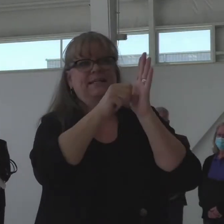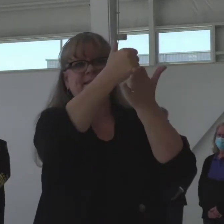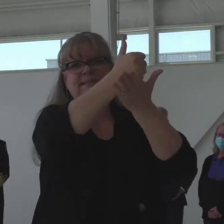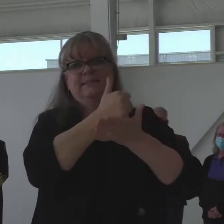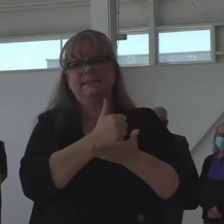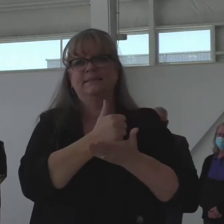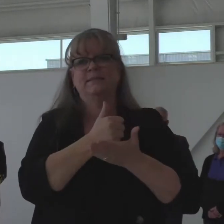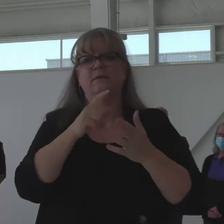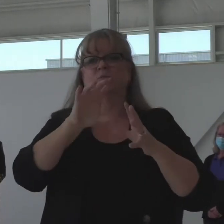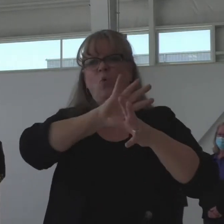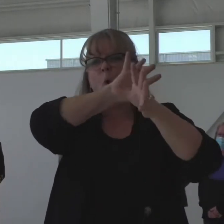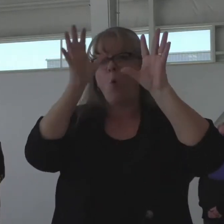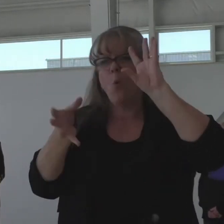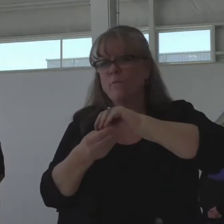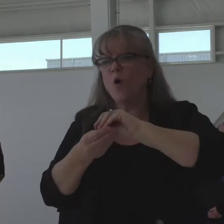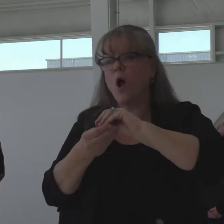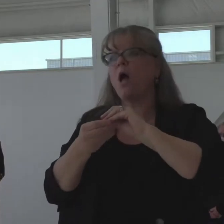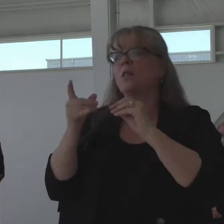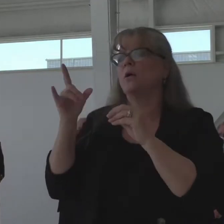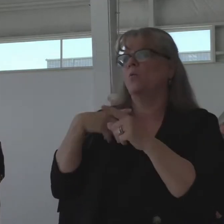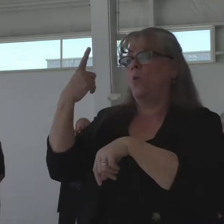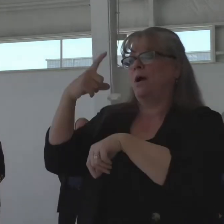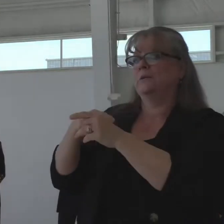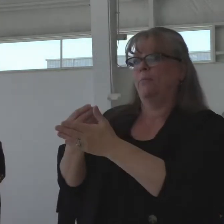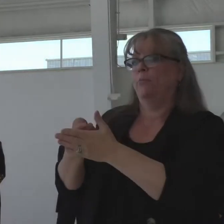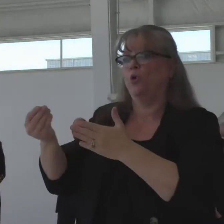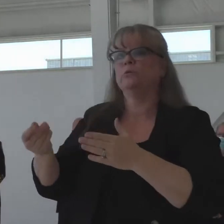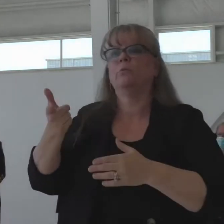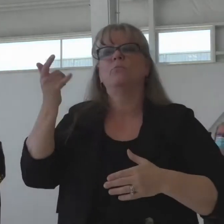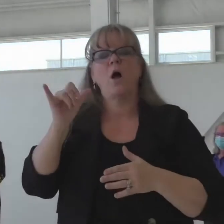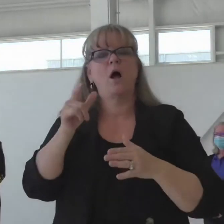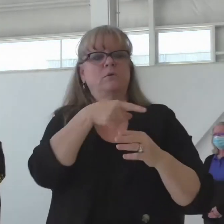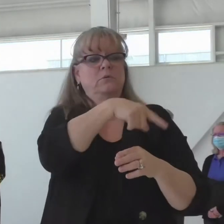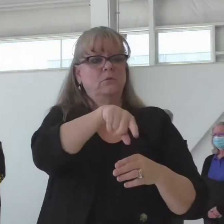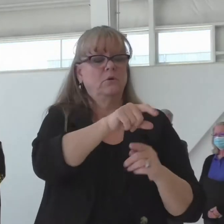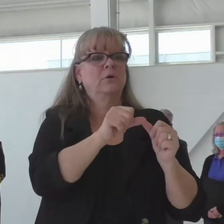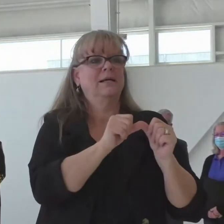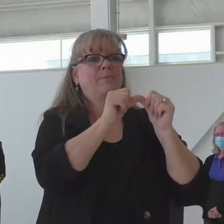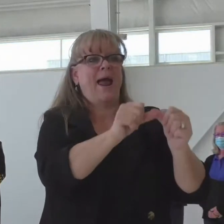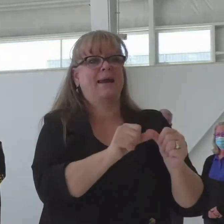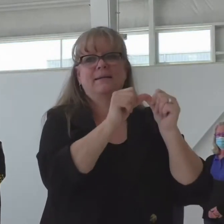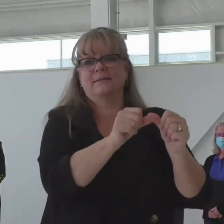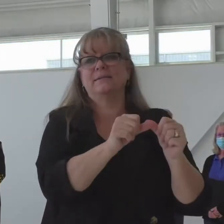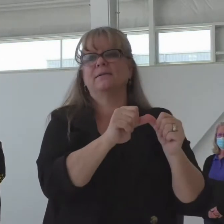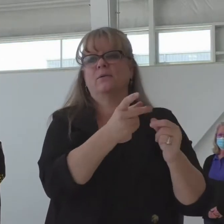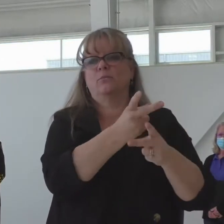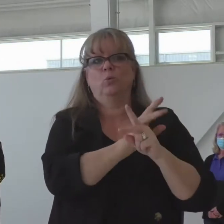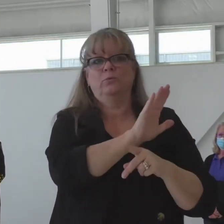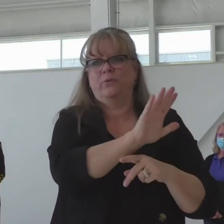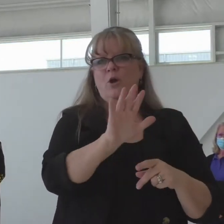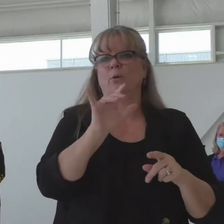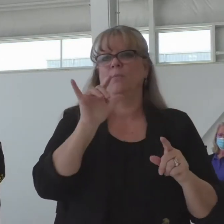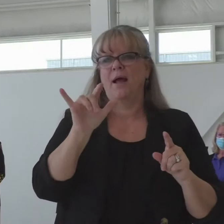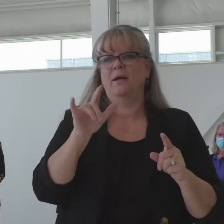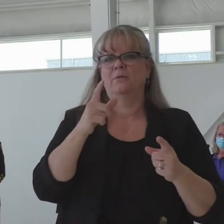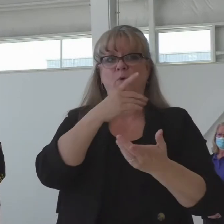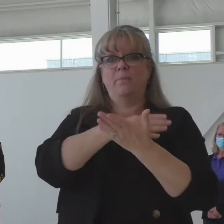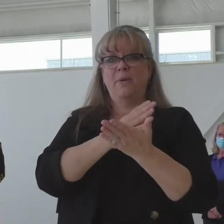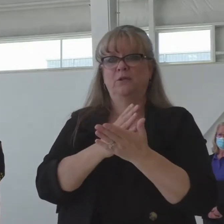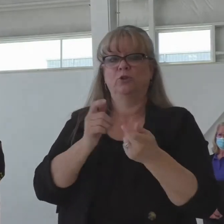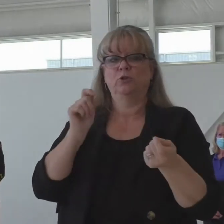-time costs, but for ongoing costs, there will be a change in our budget at approximately $15 million